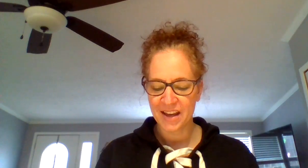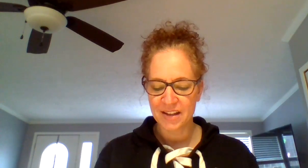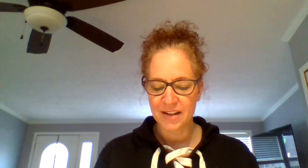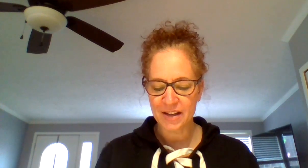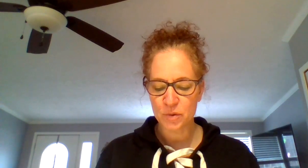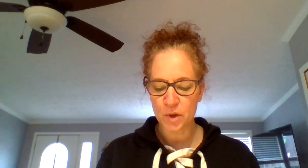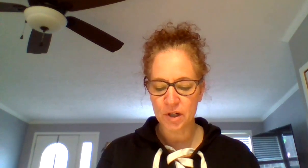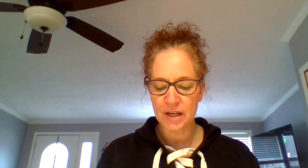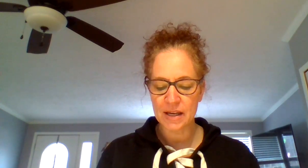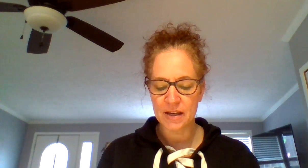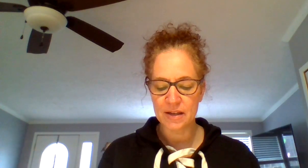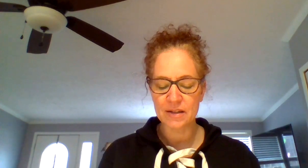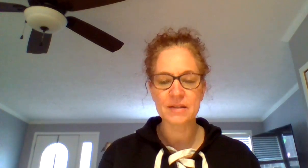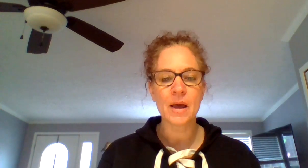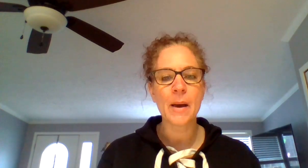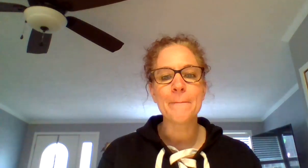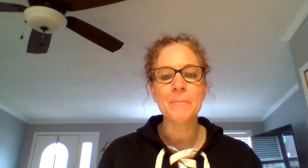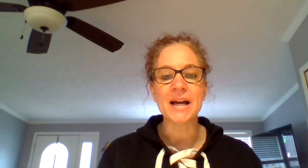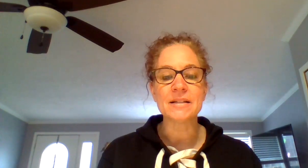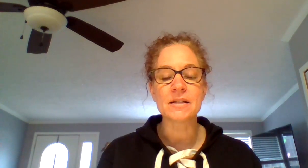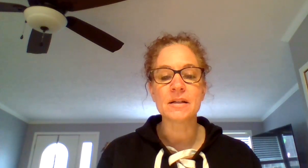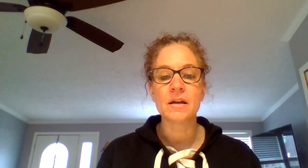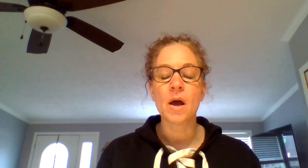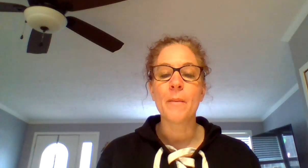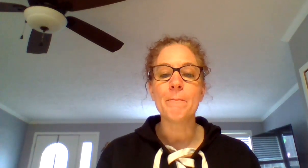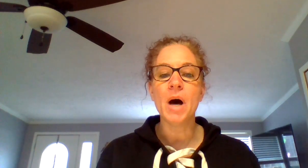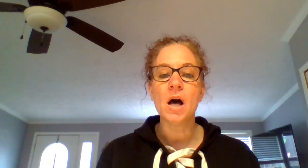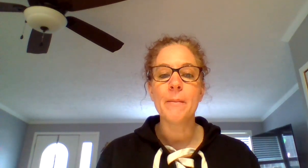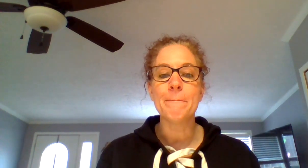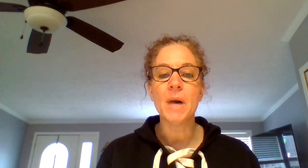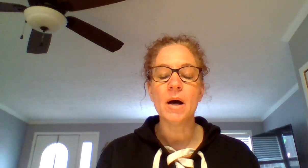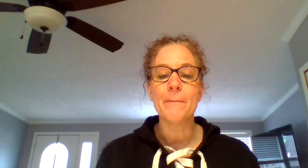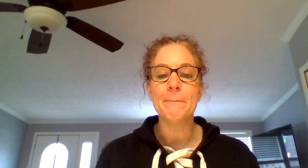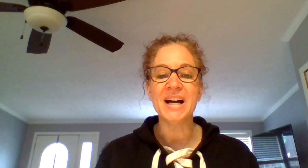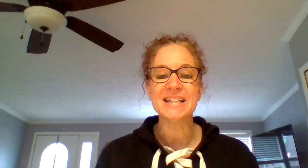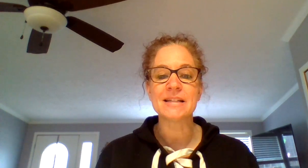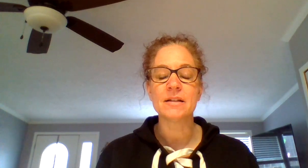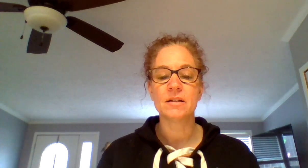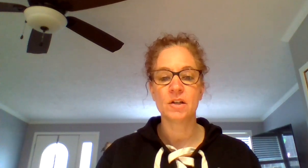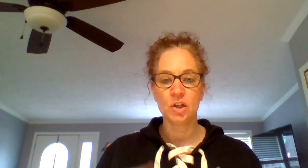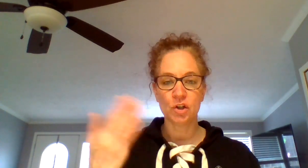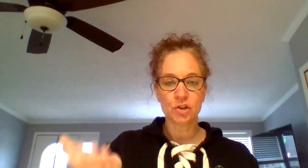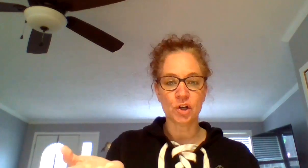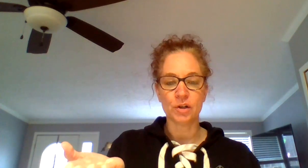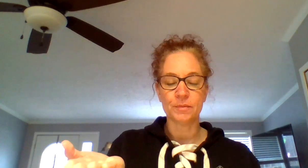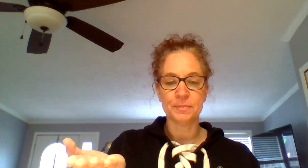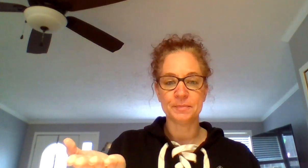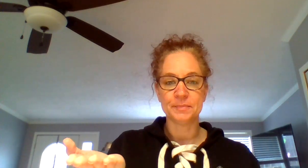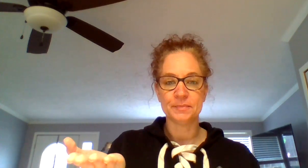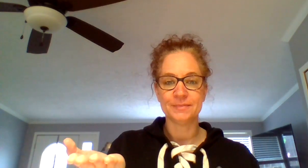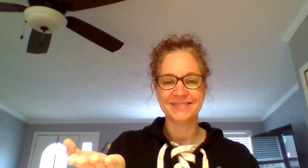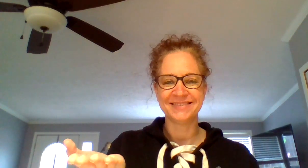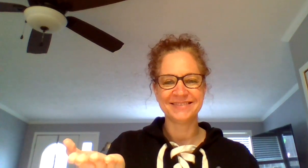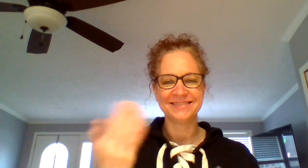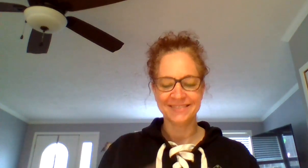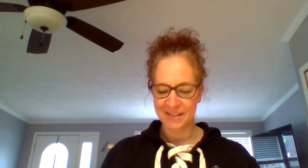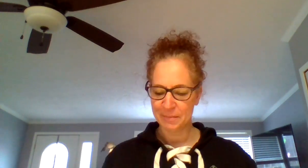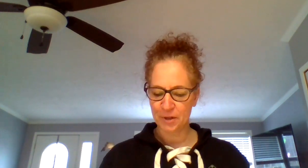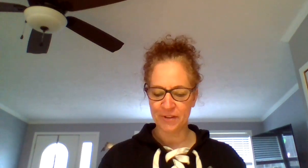Next word is butt. B, b, b, butt. Your turn. Perfect.